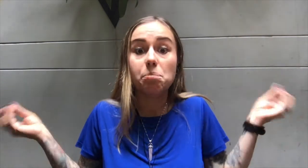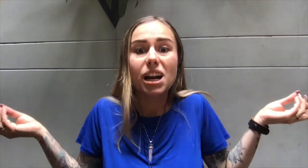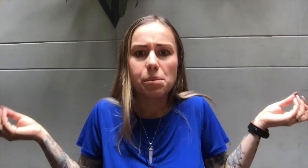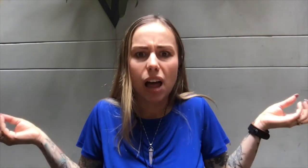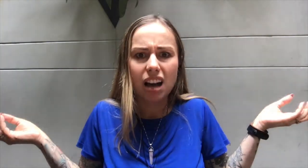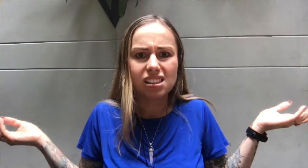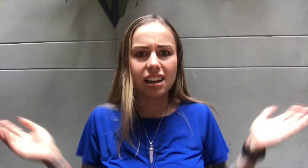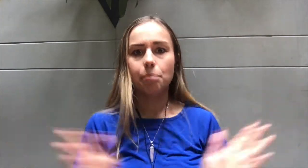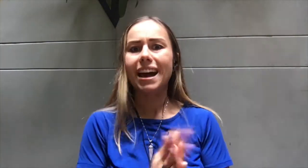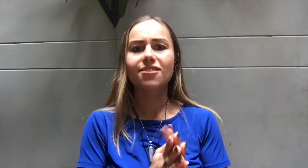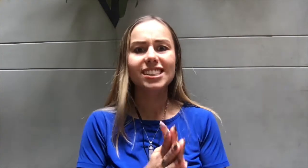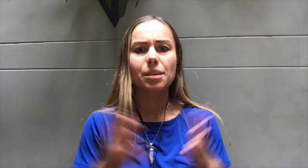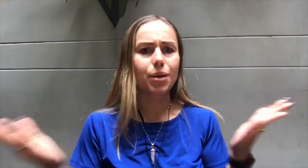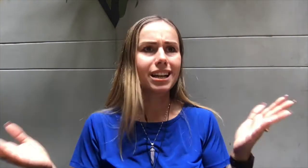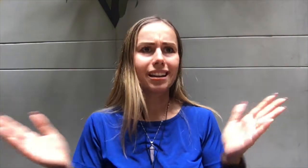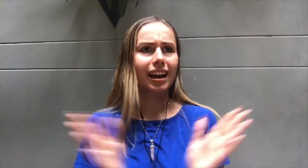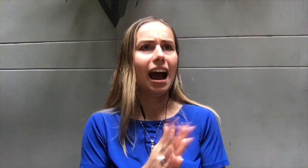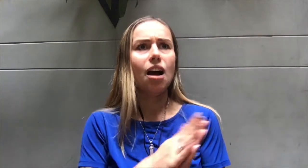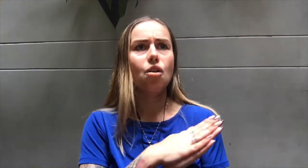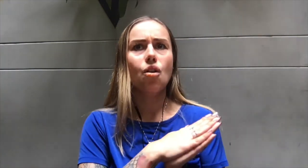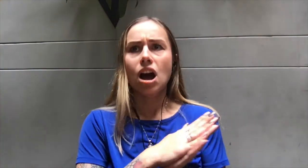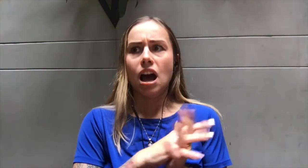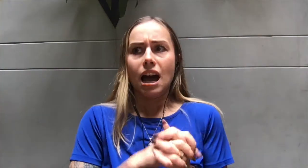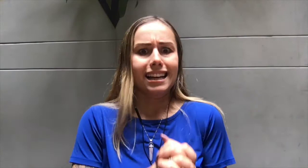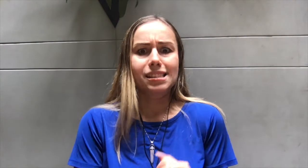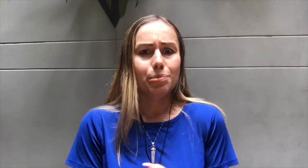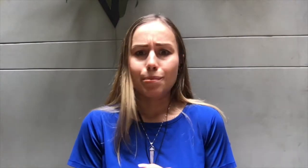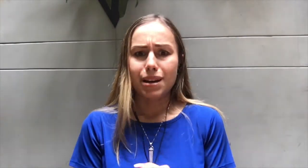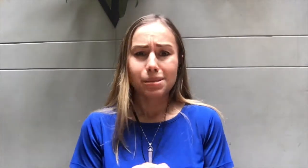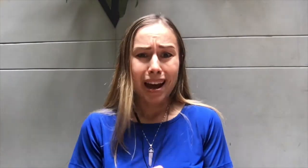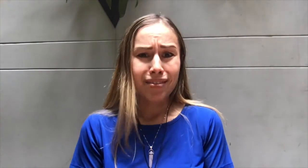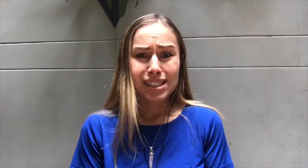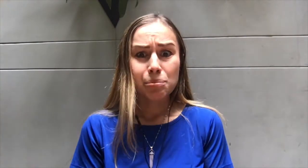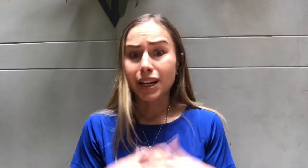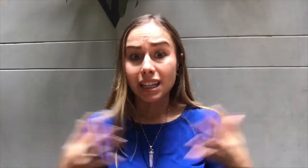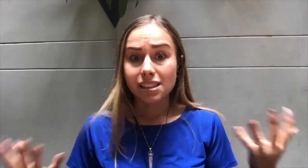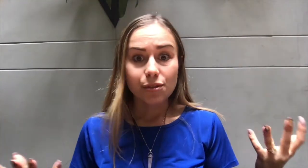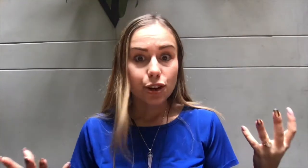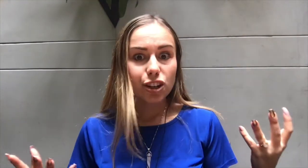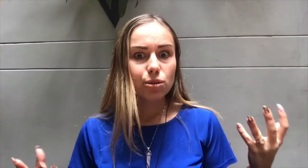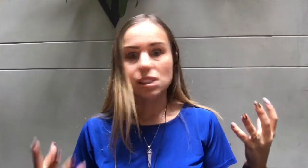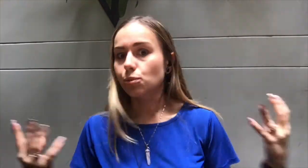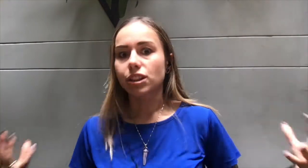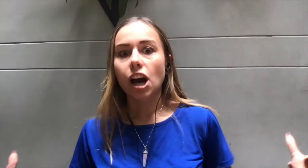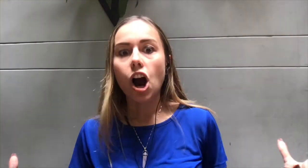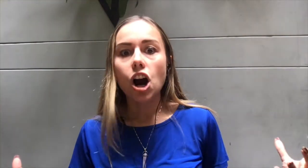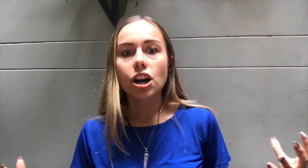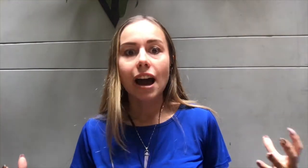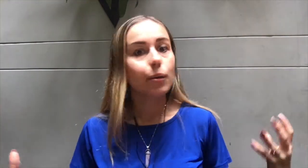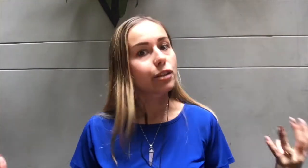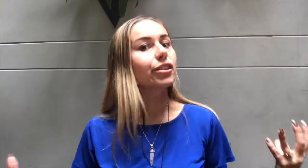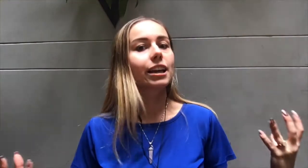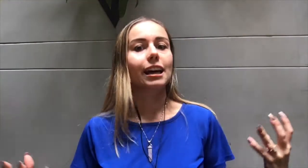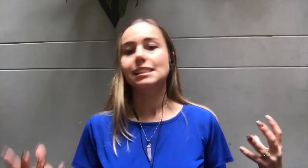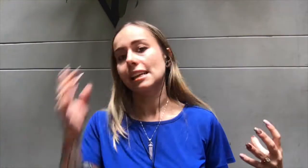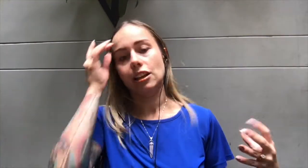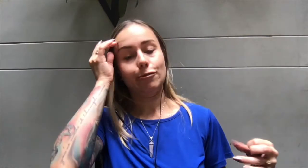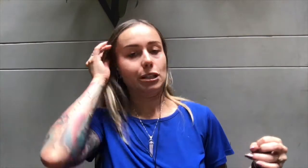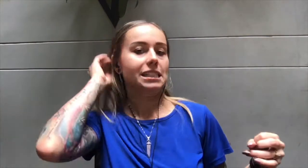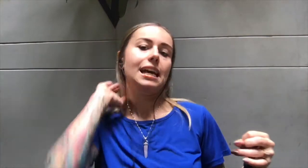money blocks, like manifesting money. Like how is it, is manifesting money easy for you? Is it really hard? How are you feeling on a scale of one to 10?